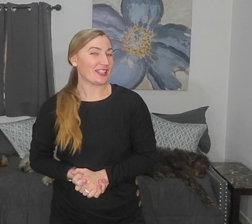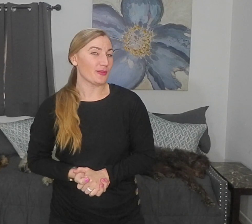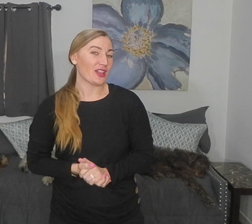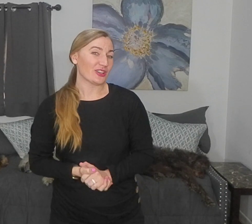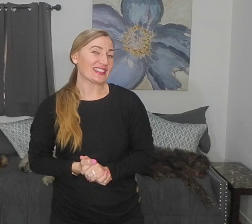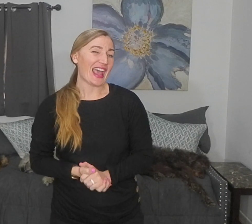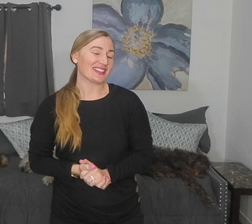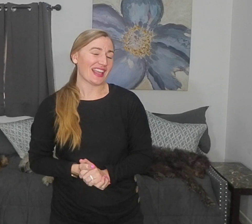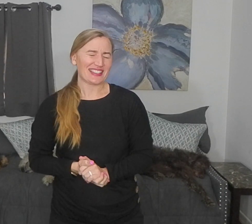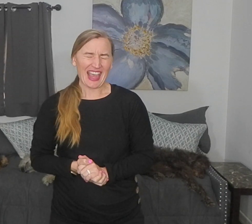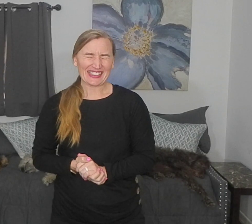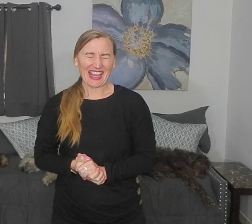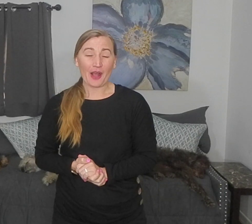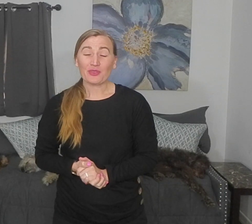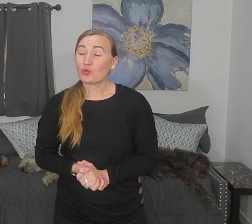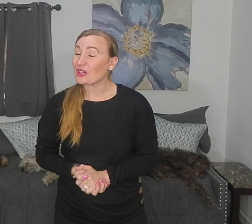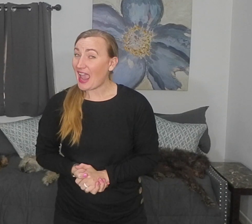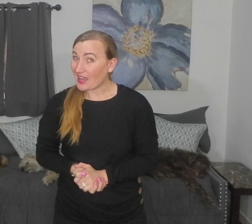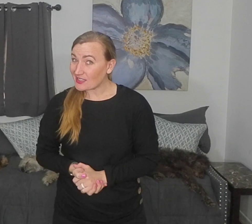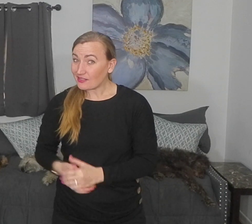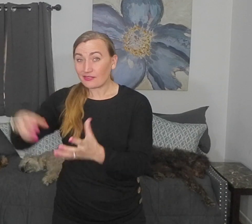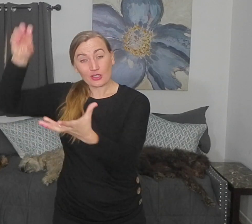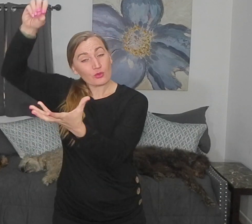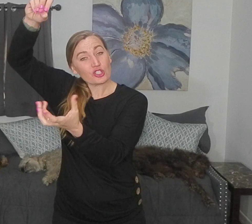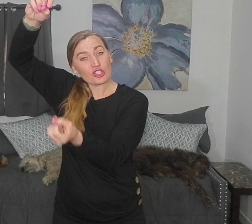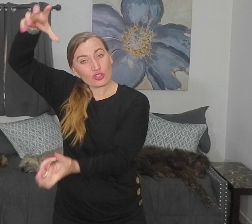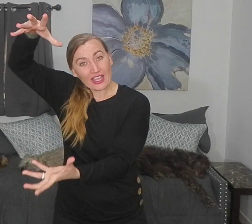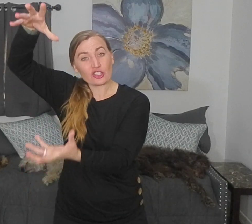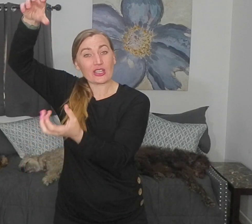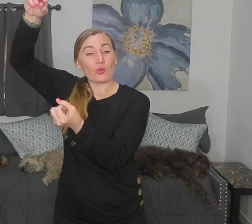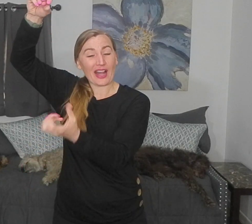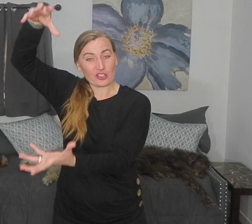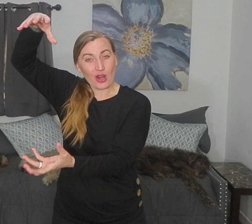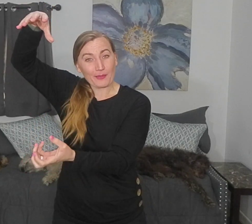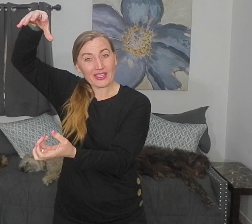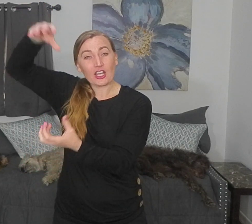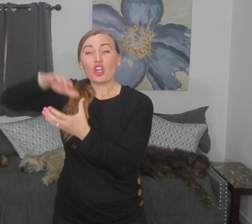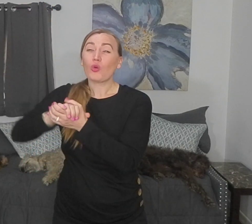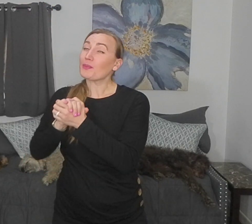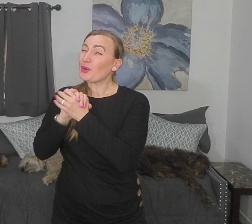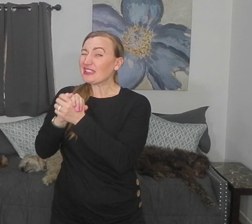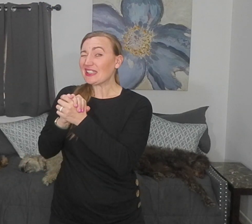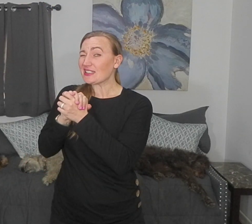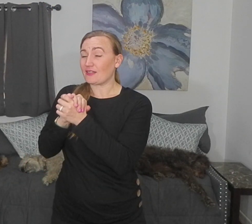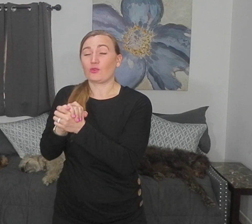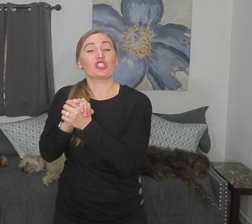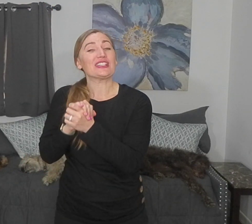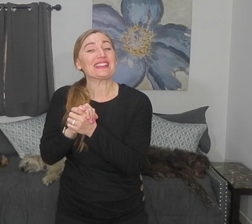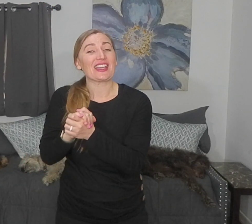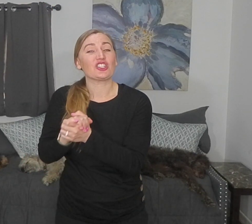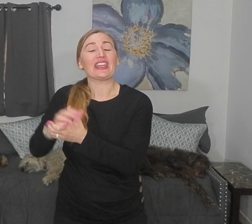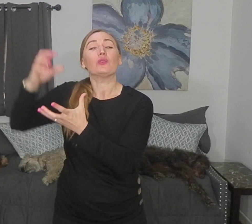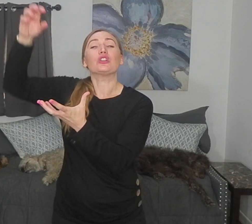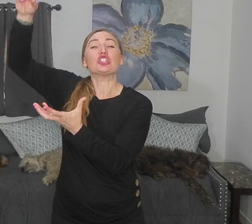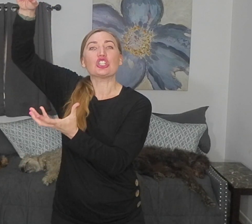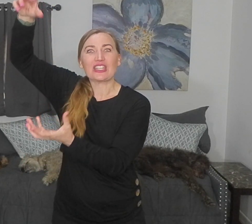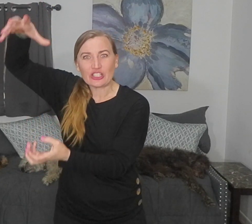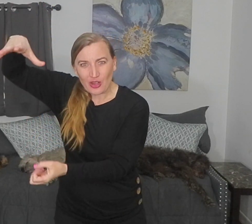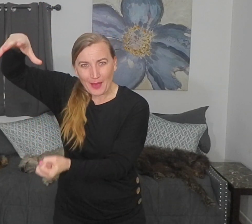cerebellar ataxia? Reactive, where she's catching it when I drop it, or predictive, where she's catching it, when she drops